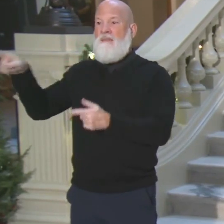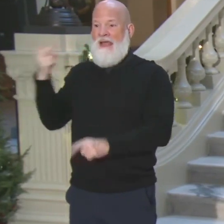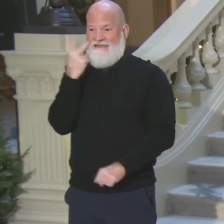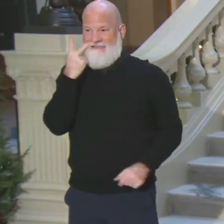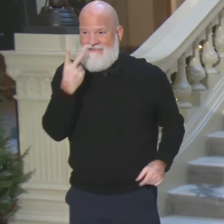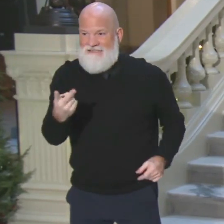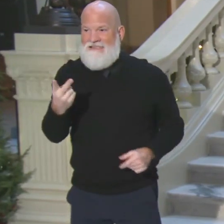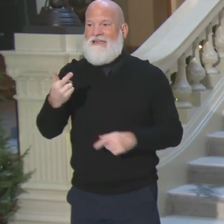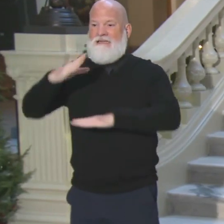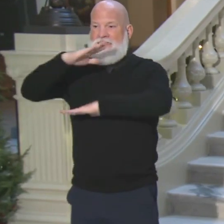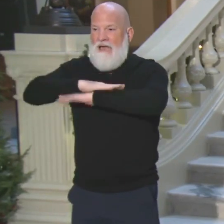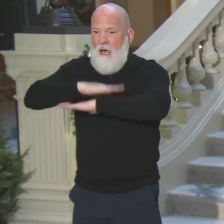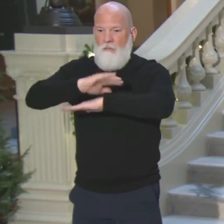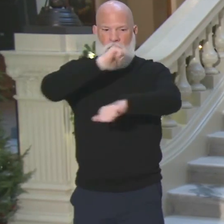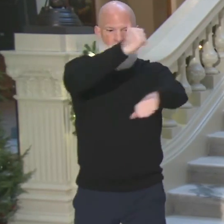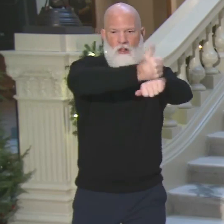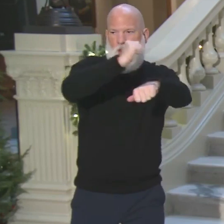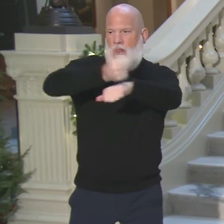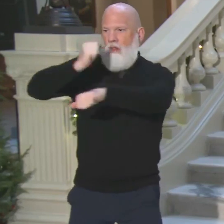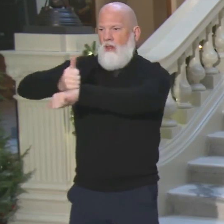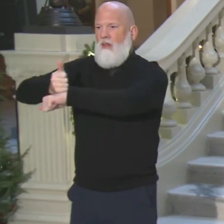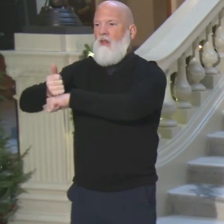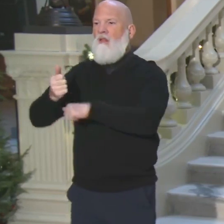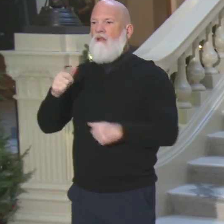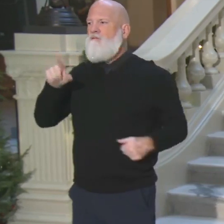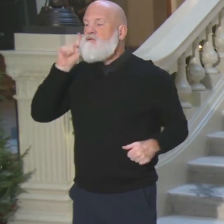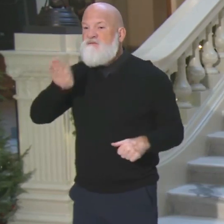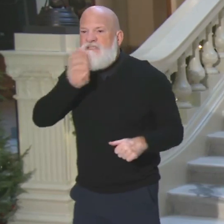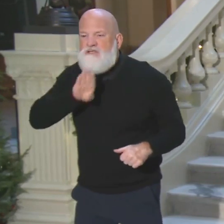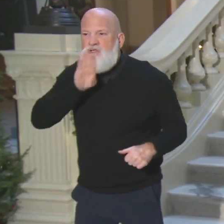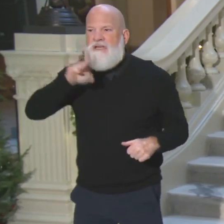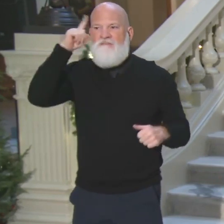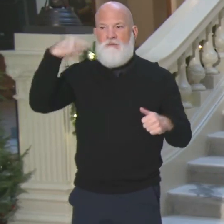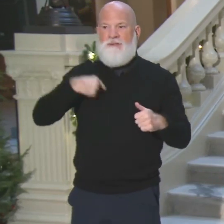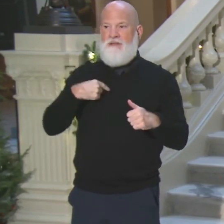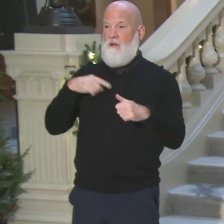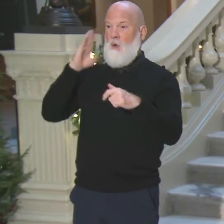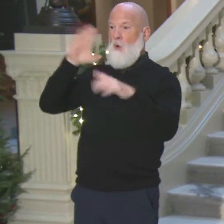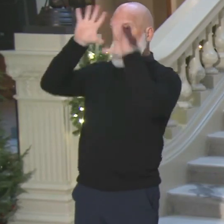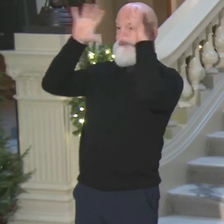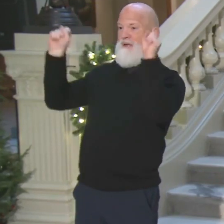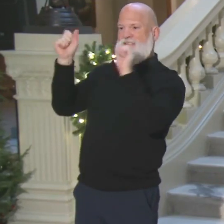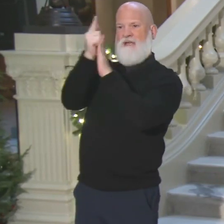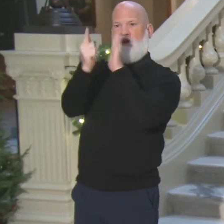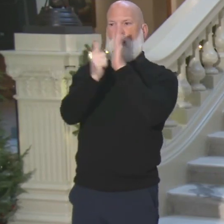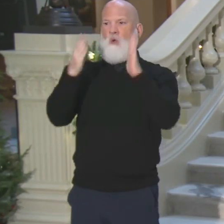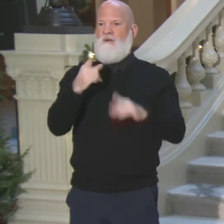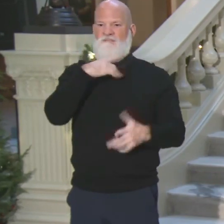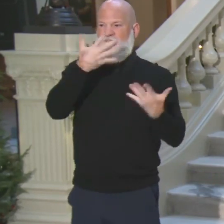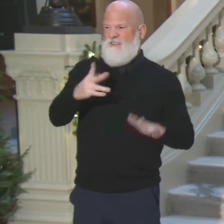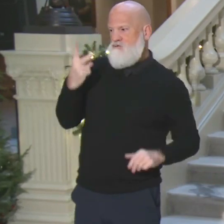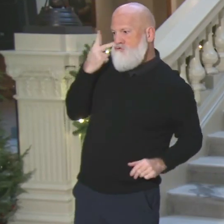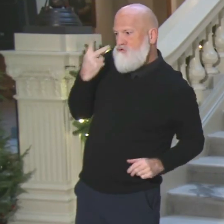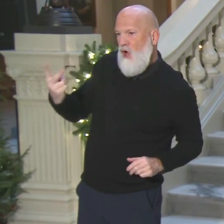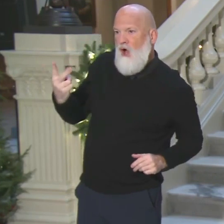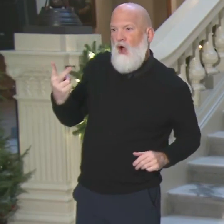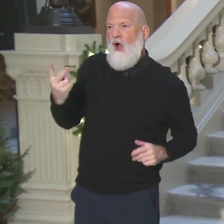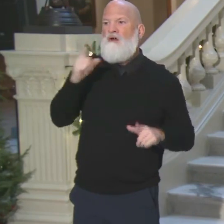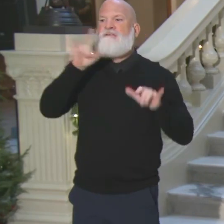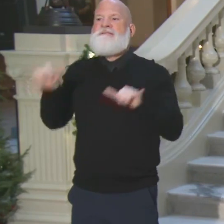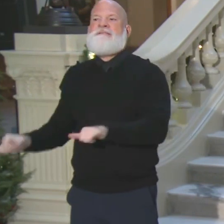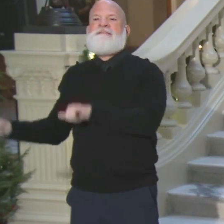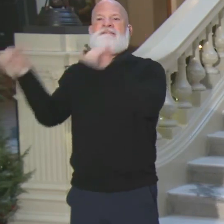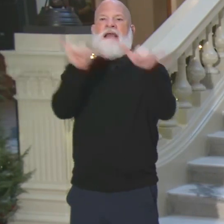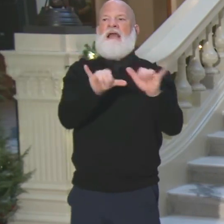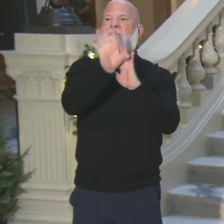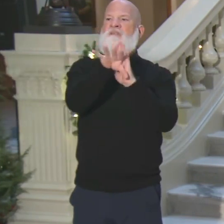And what's really frustrating is the president's attorneys had this same videotape. They saw the exact same things the rest of us